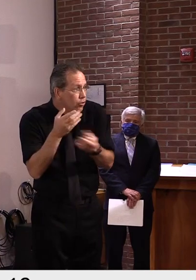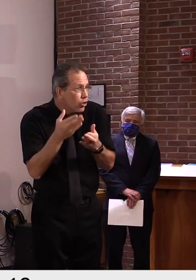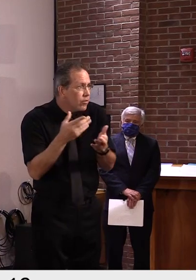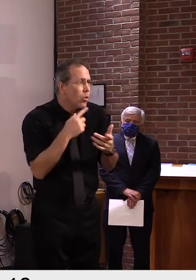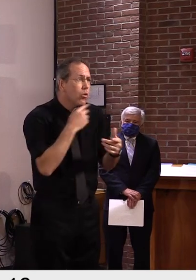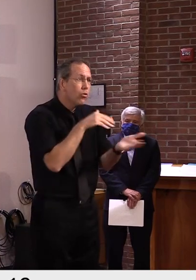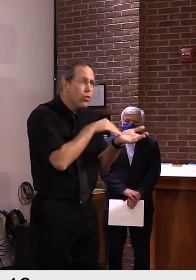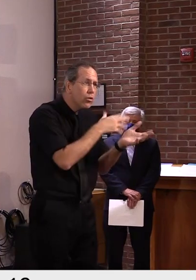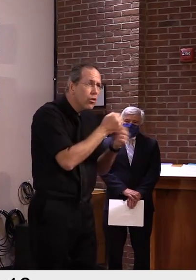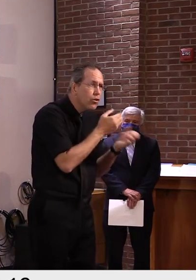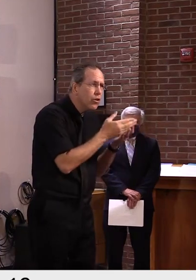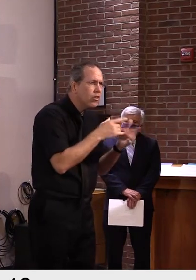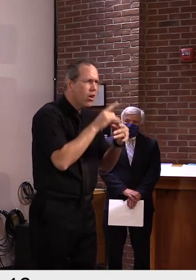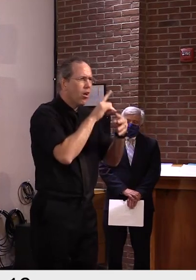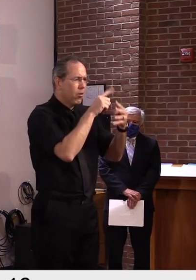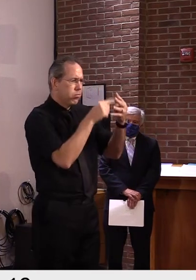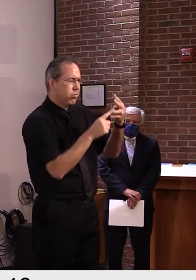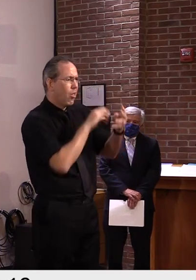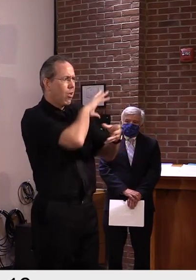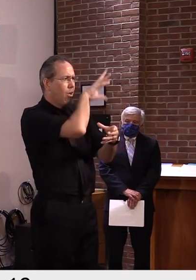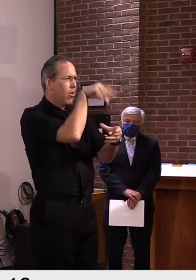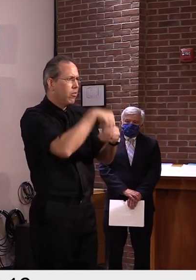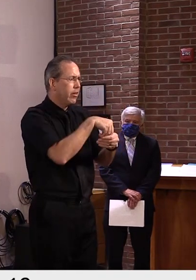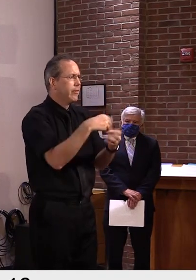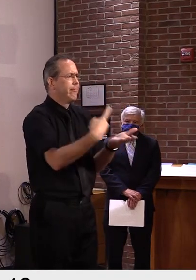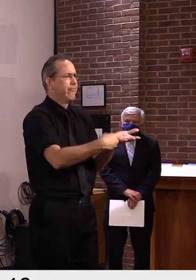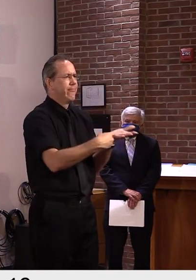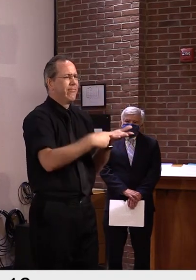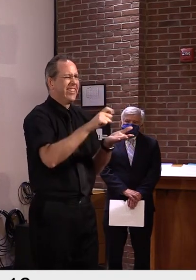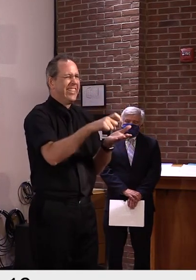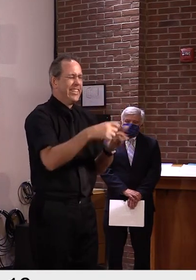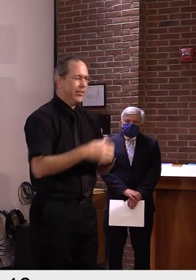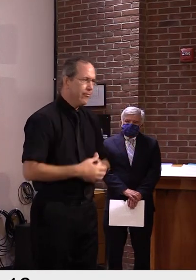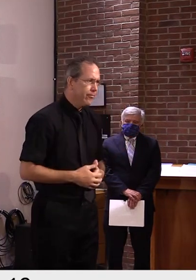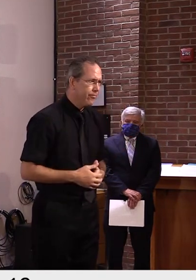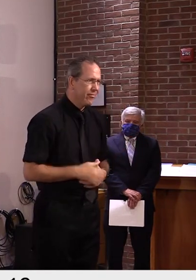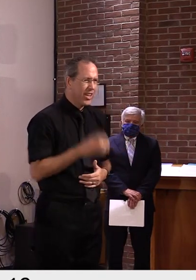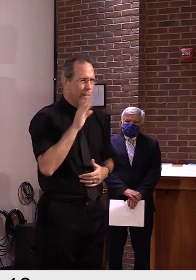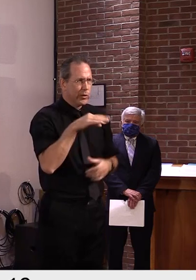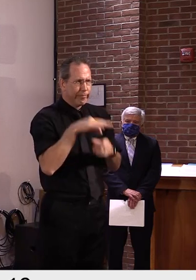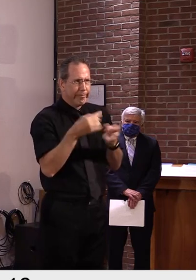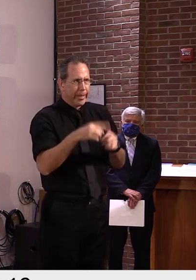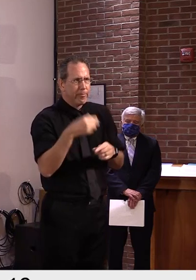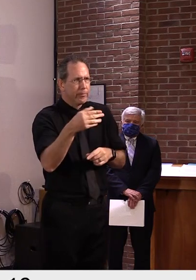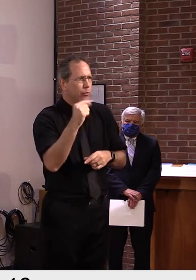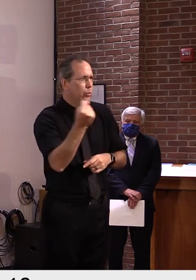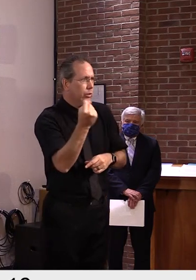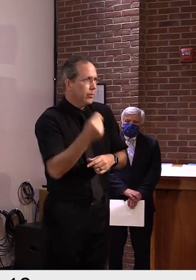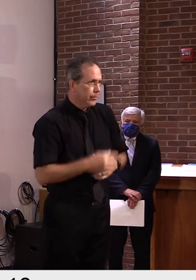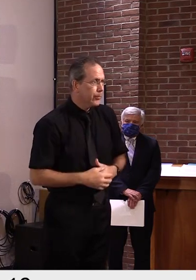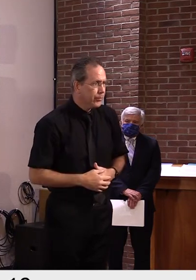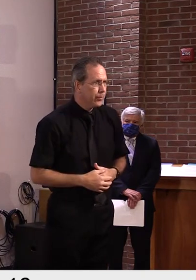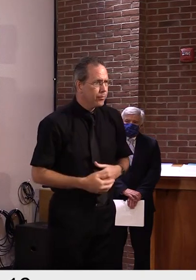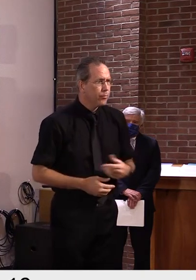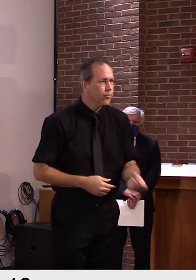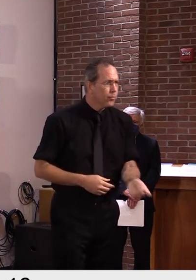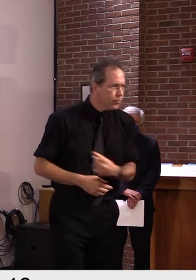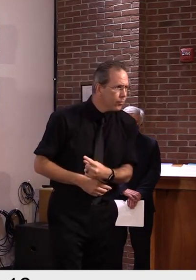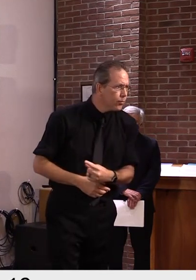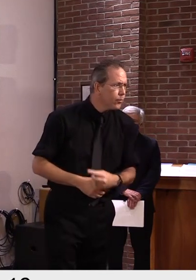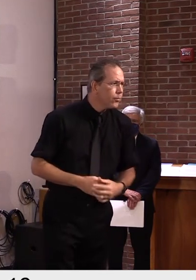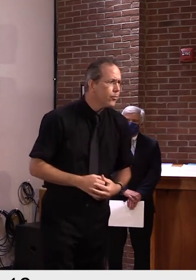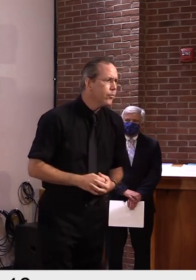Right. I, I, agree. Thanks for that. I, I, I, but I, I think that the, I'm not sure where you stand on it. Do you,